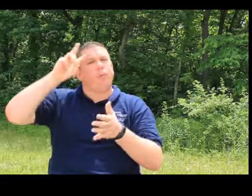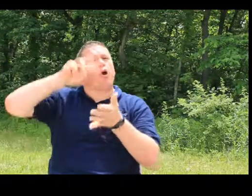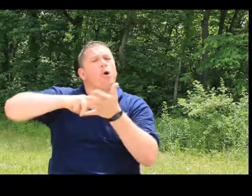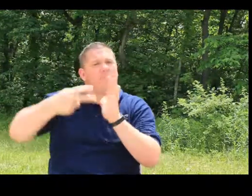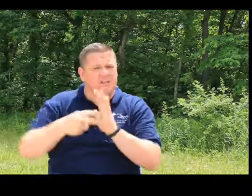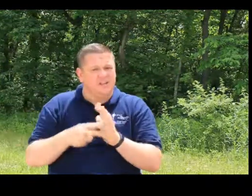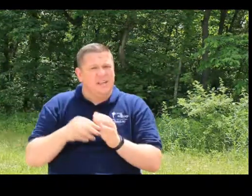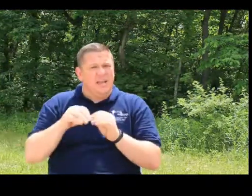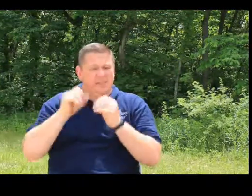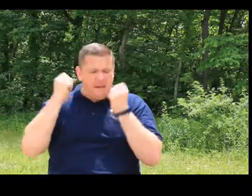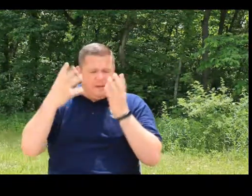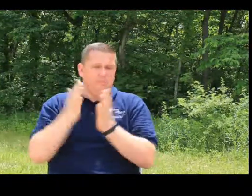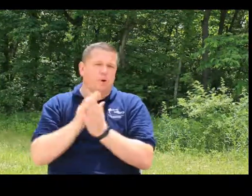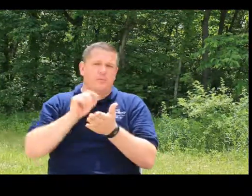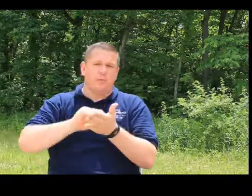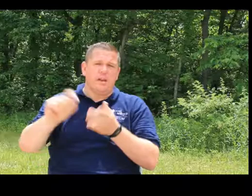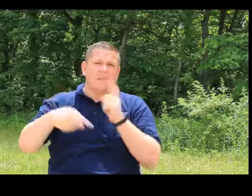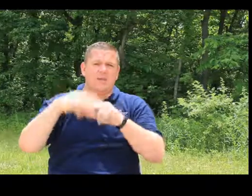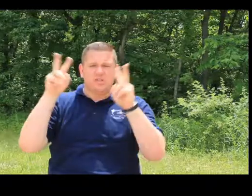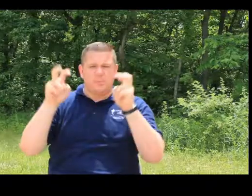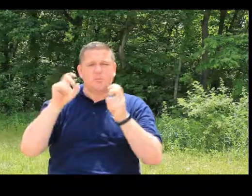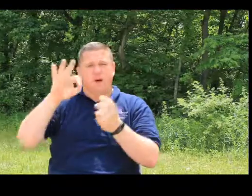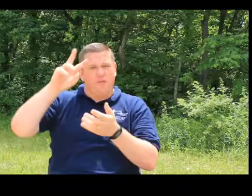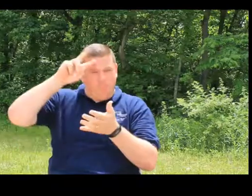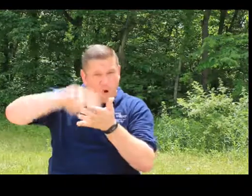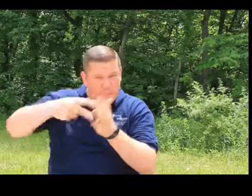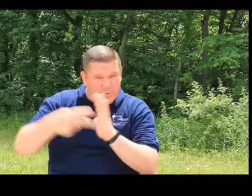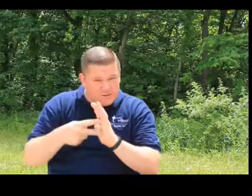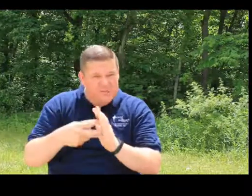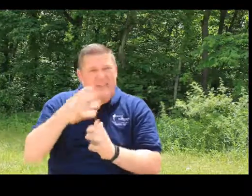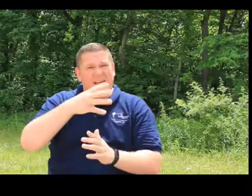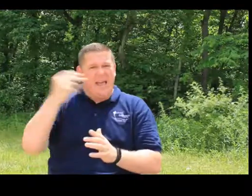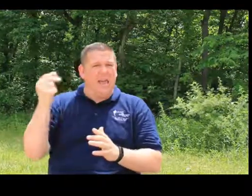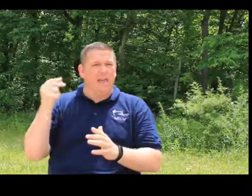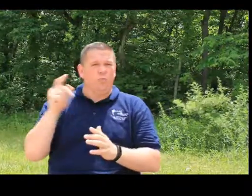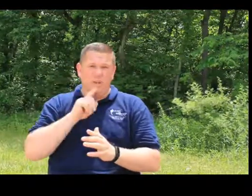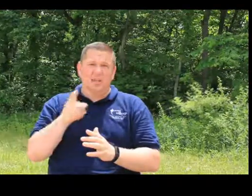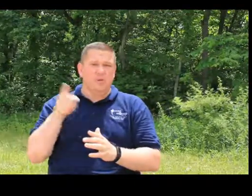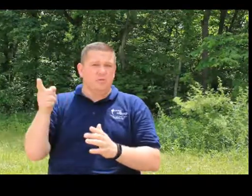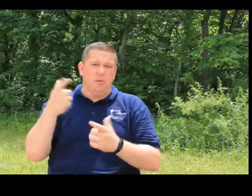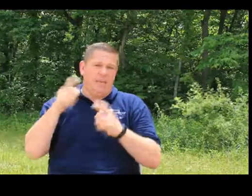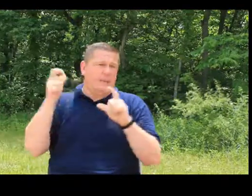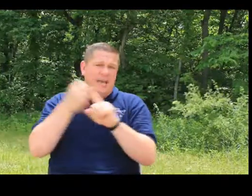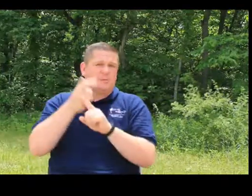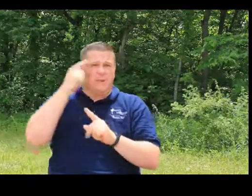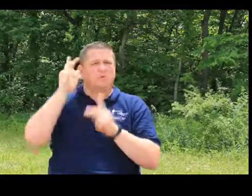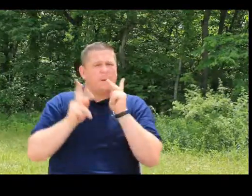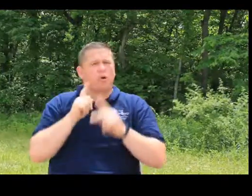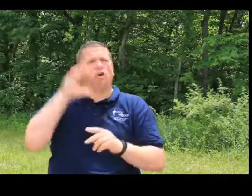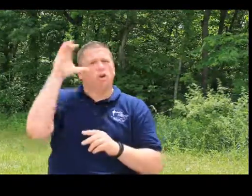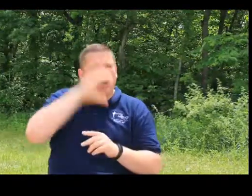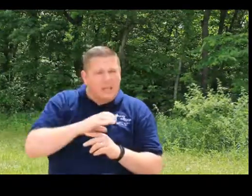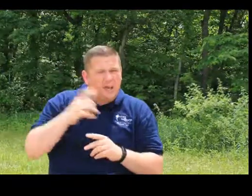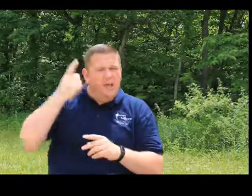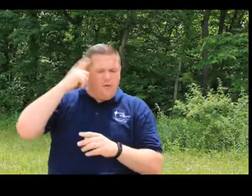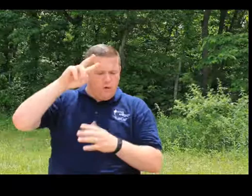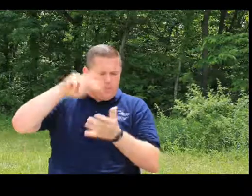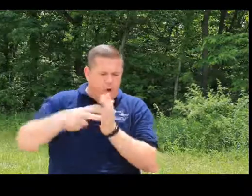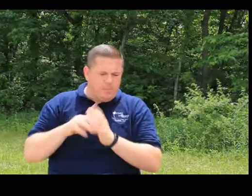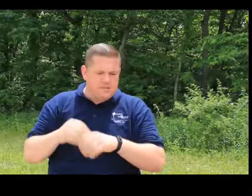purpose. In fact, many books have been written about the subject of purpose, and really, they're big hits because people are looking for a purpose